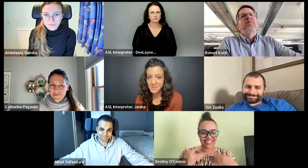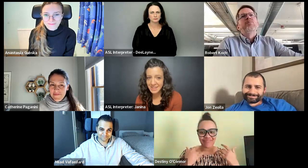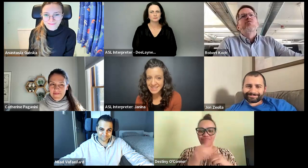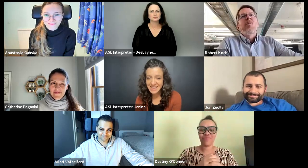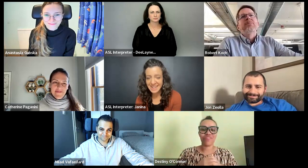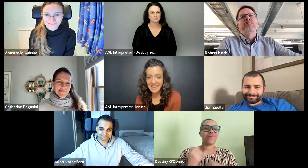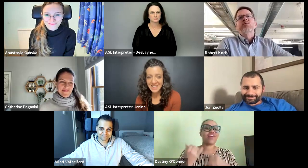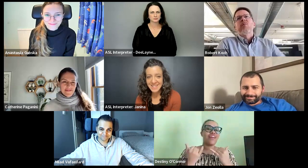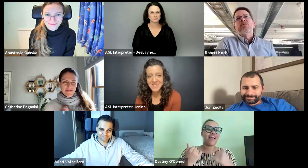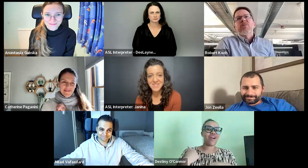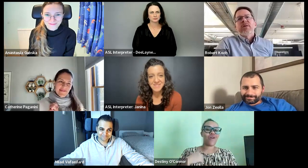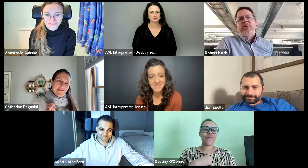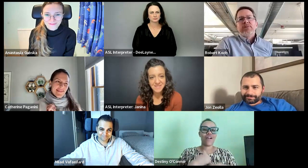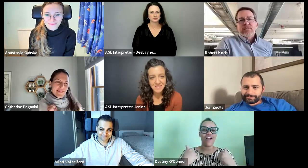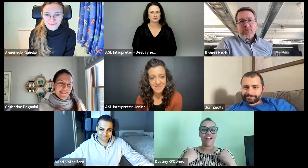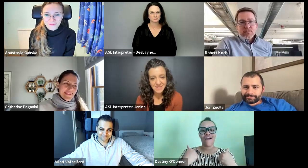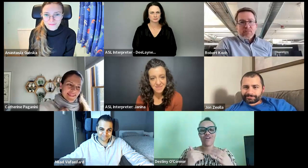So, that's really exciting.